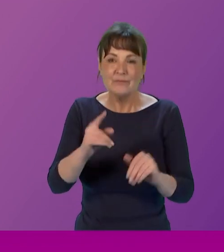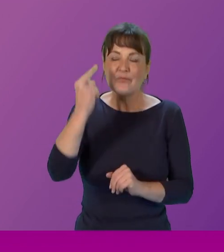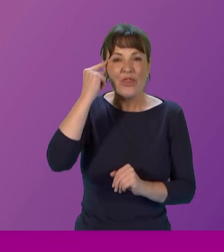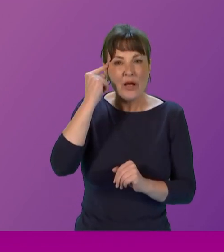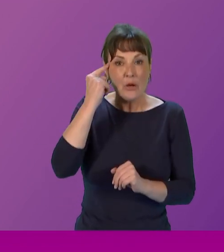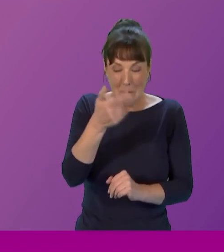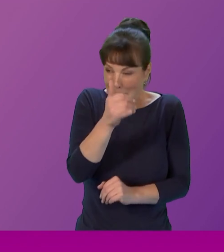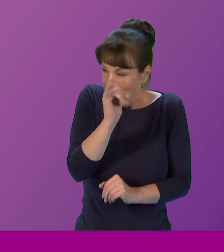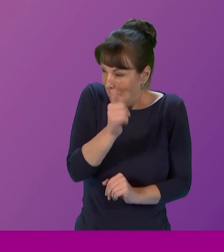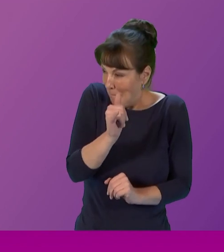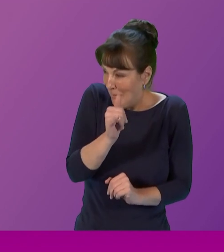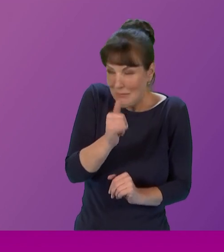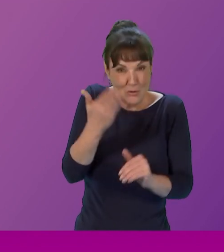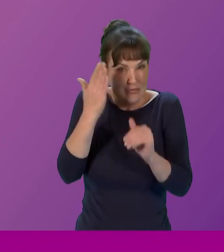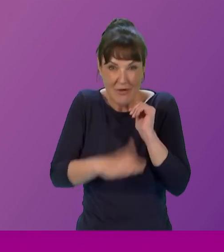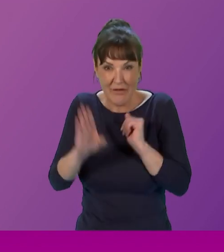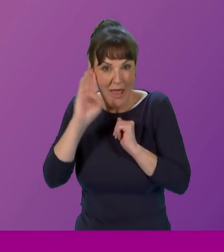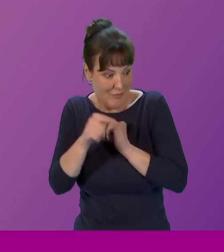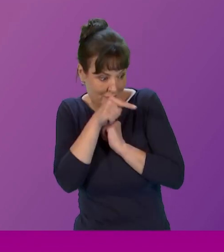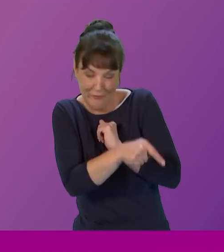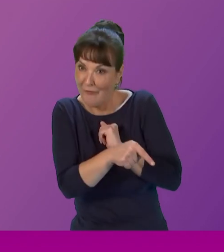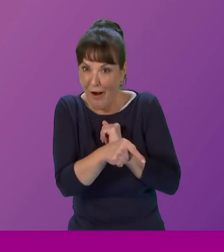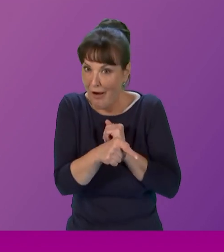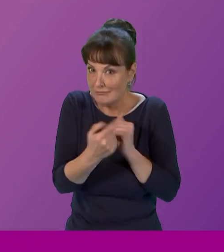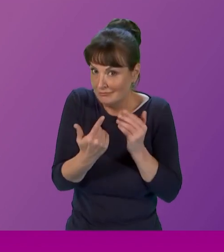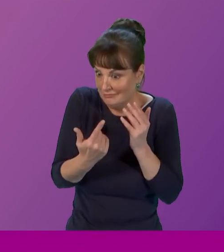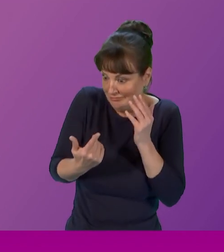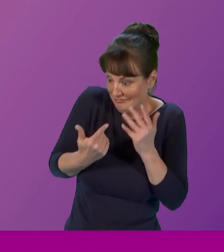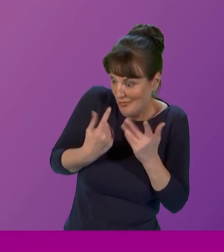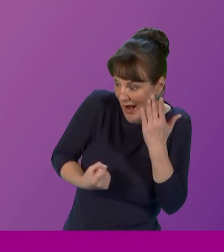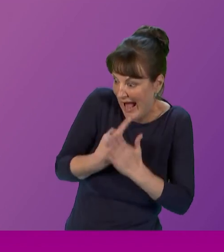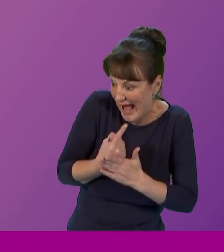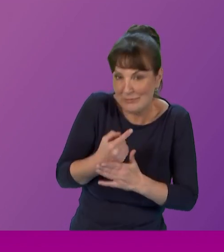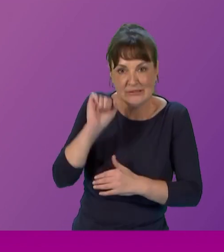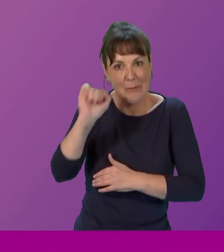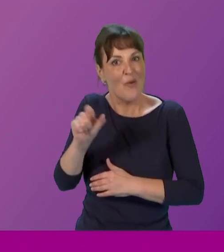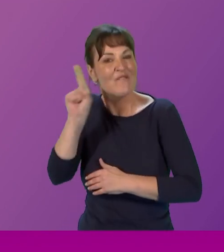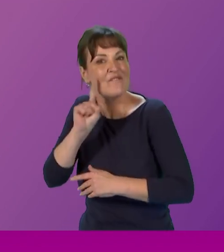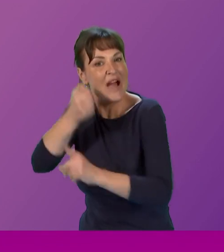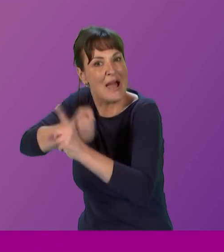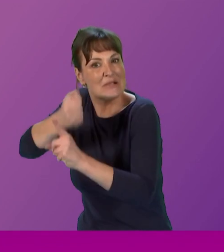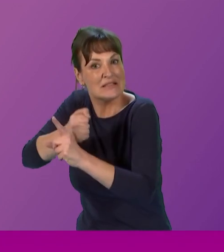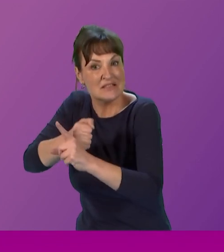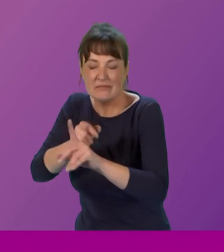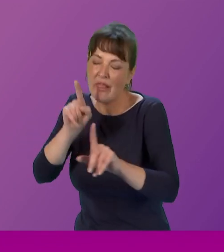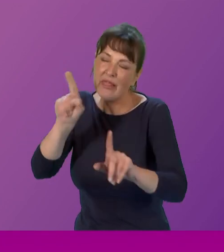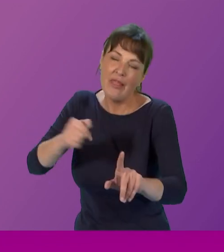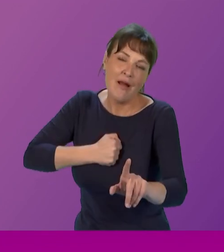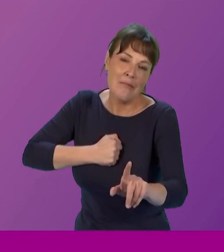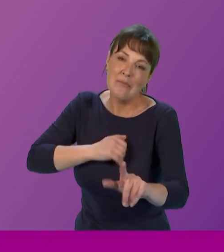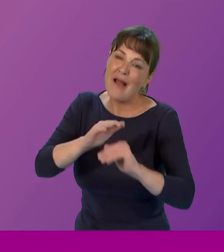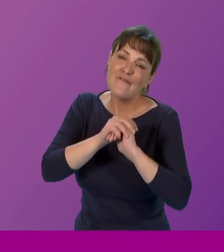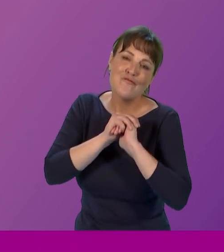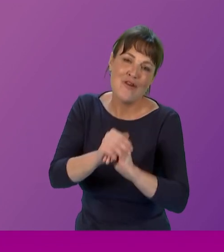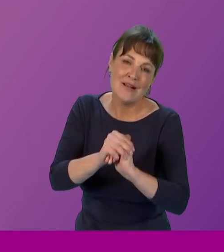to have come across savitri by fule and her proto-intersectional ideas about dalit feminists that my friends is the